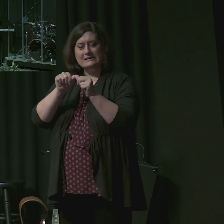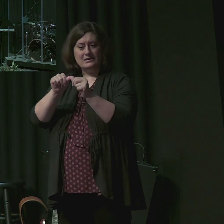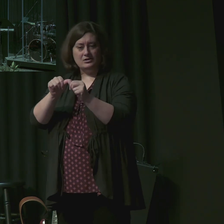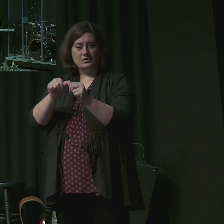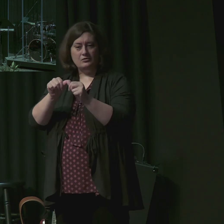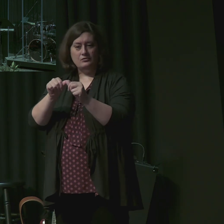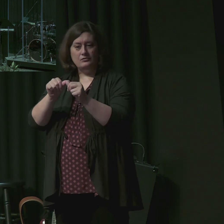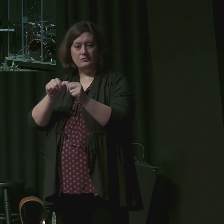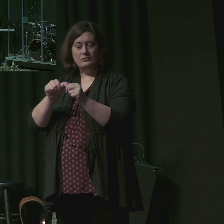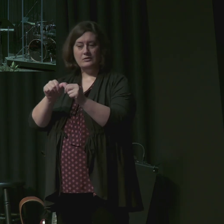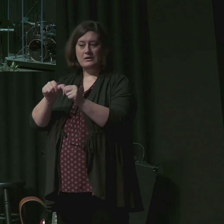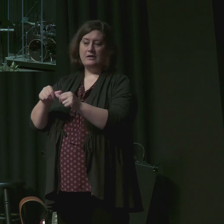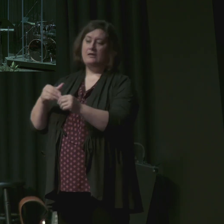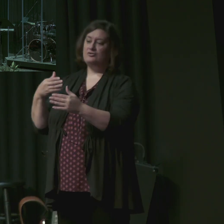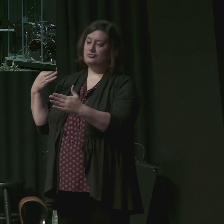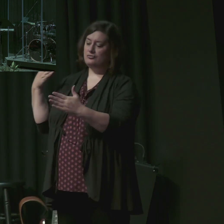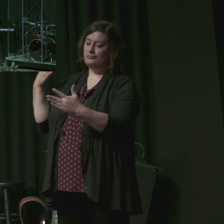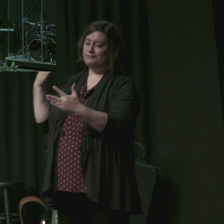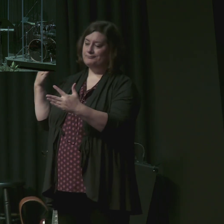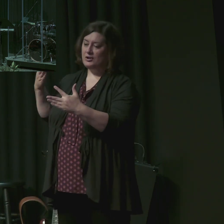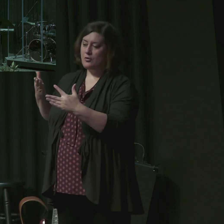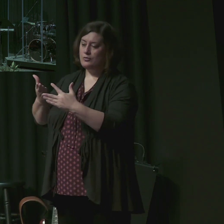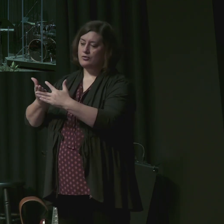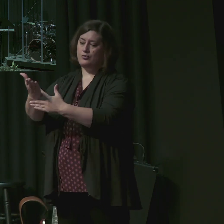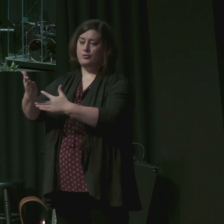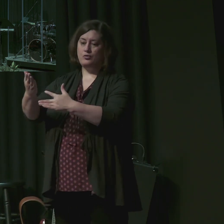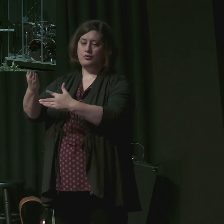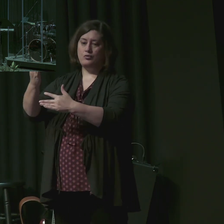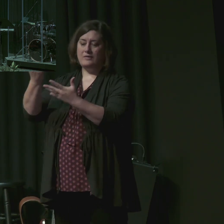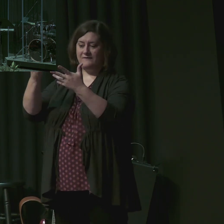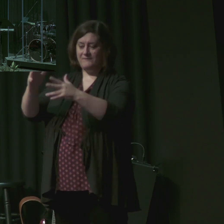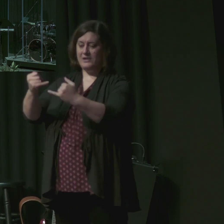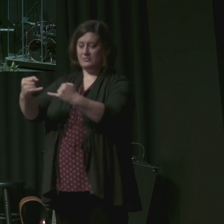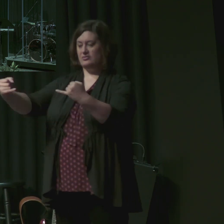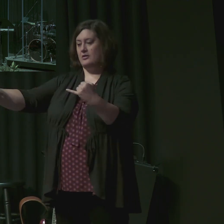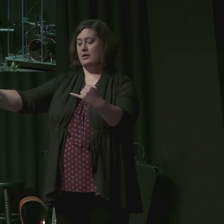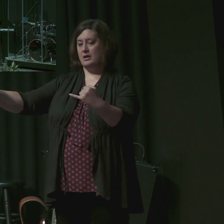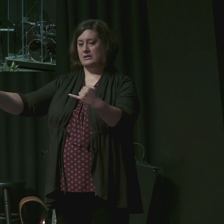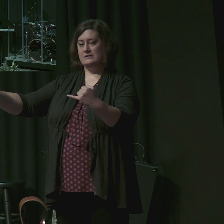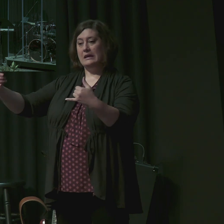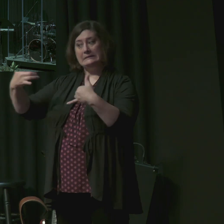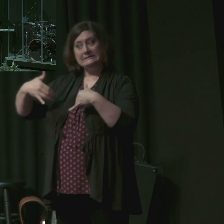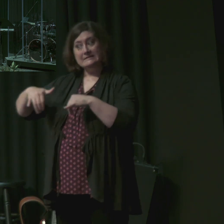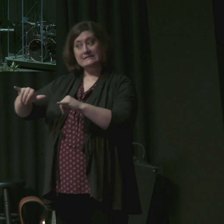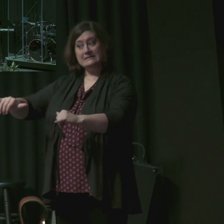all of God's grace to hit the finish line still accelerating